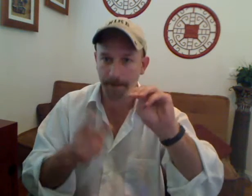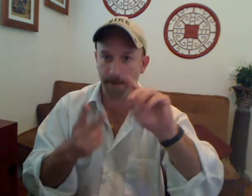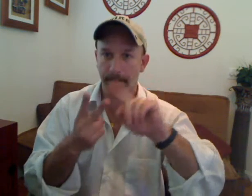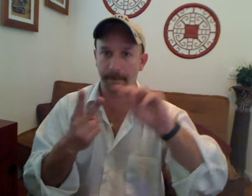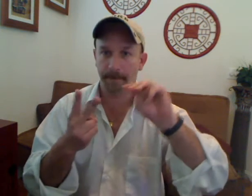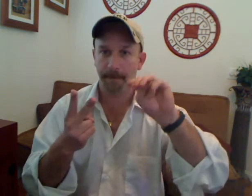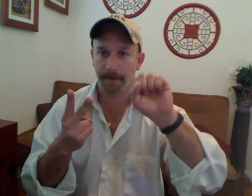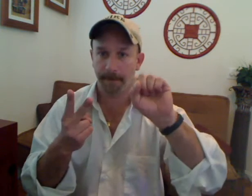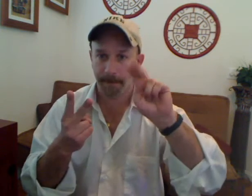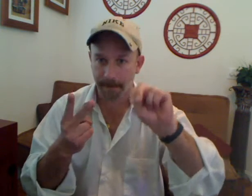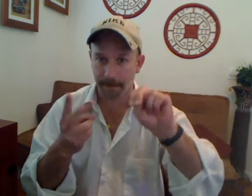a different batch.